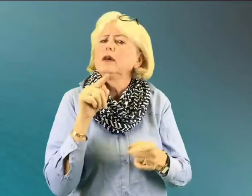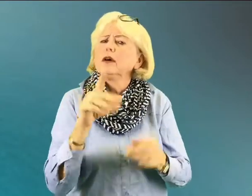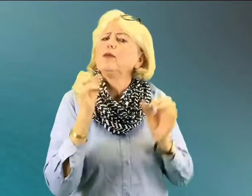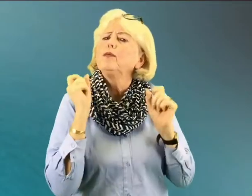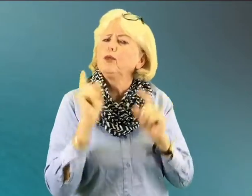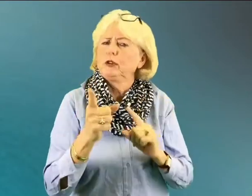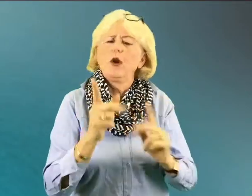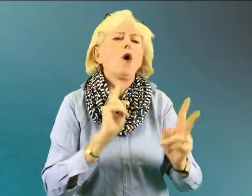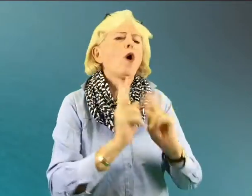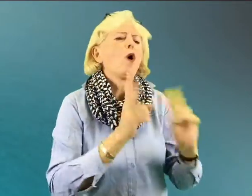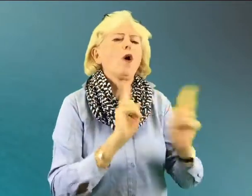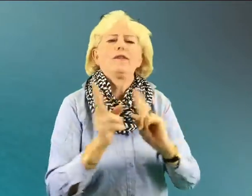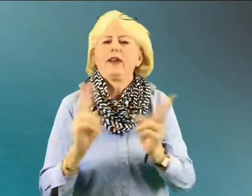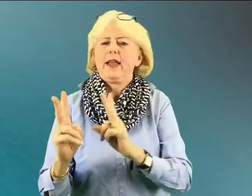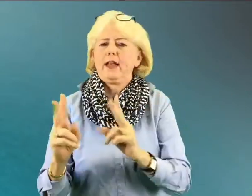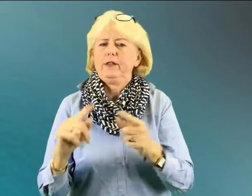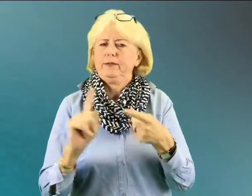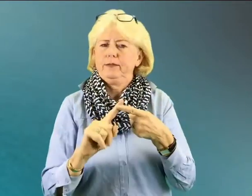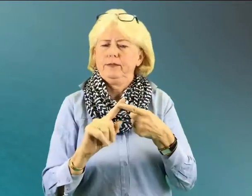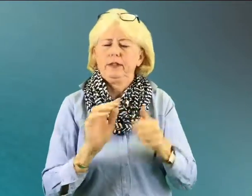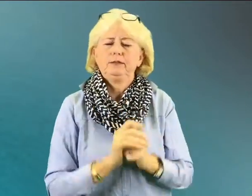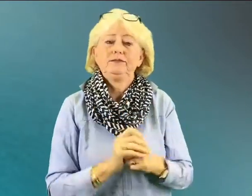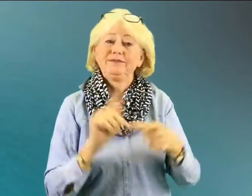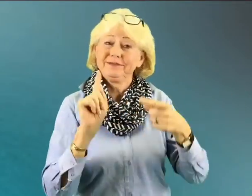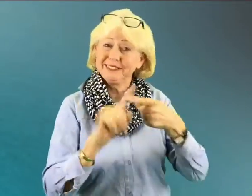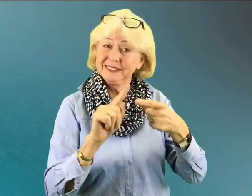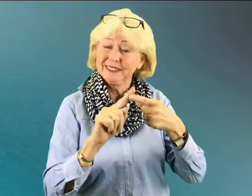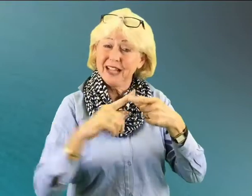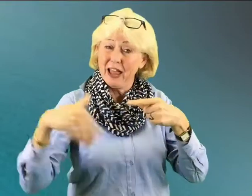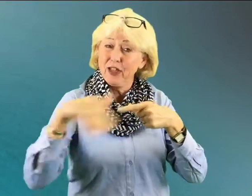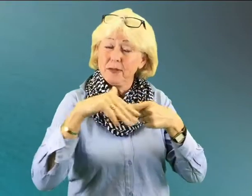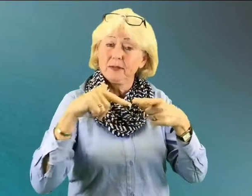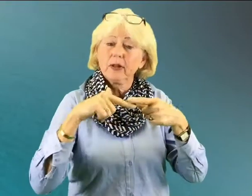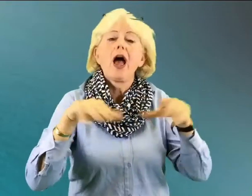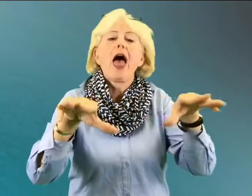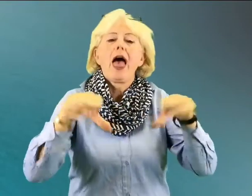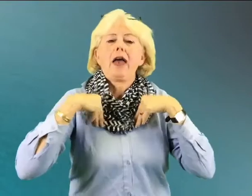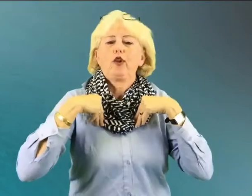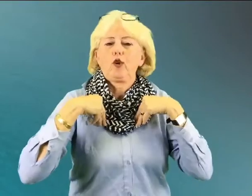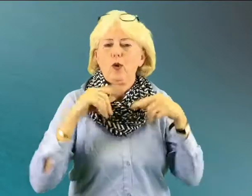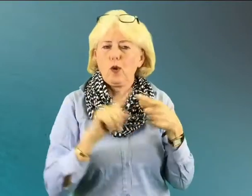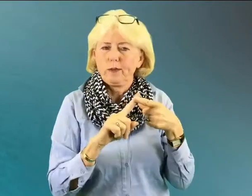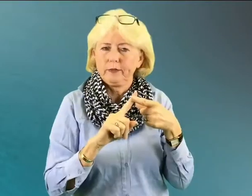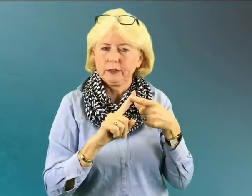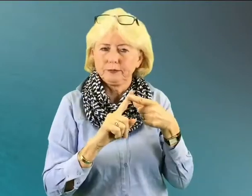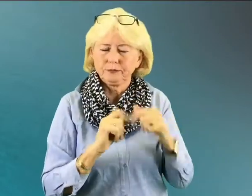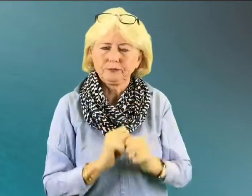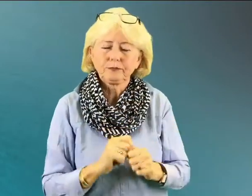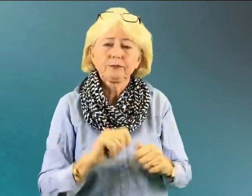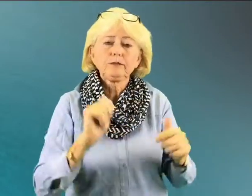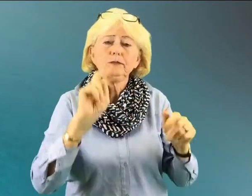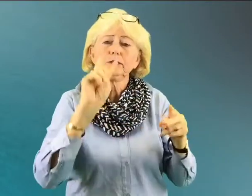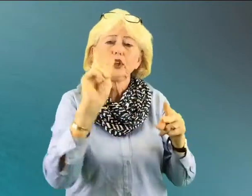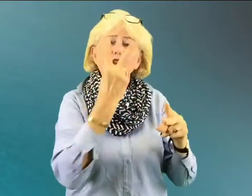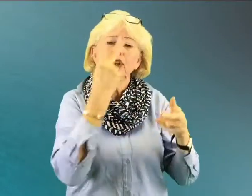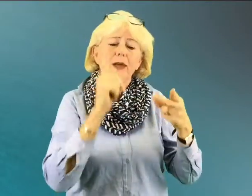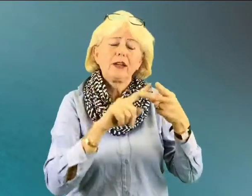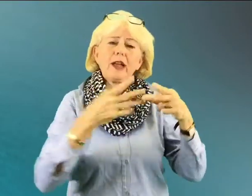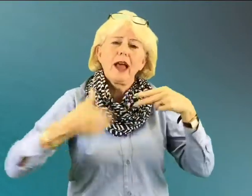If away, don't walk